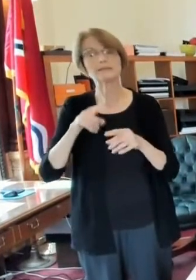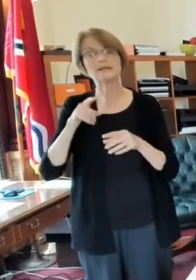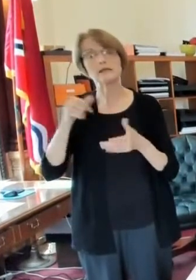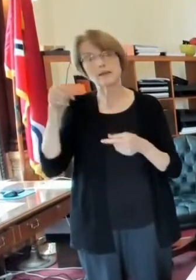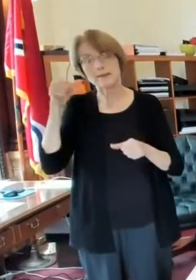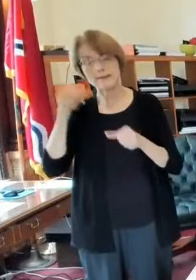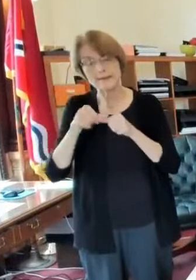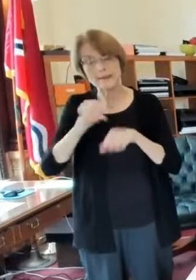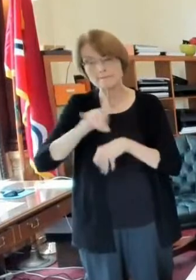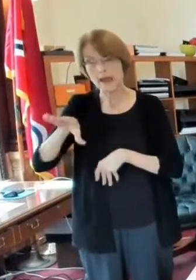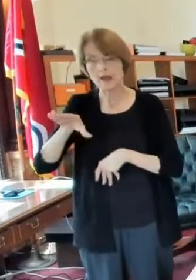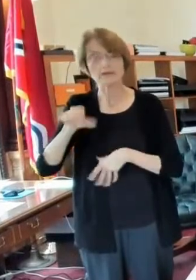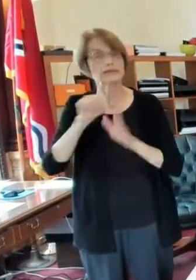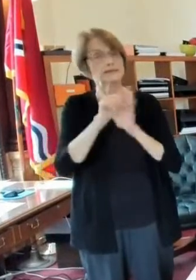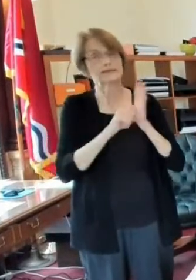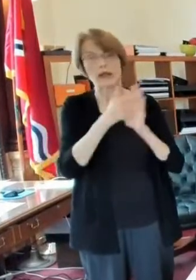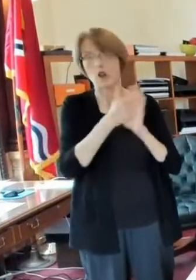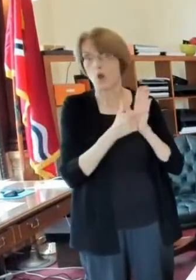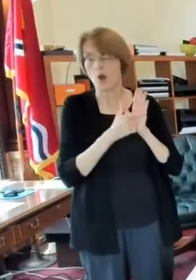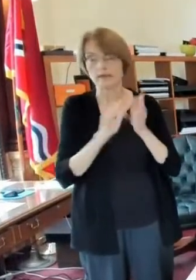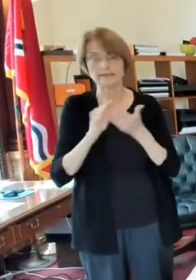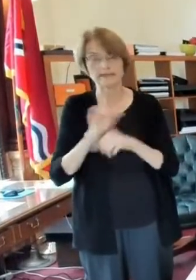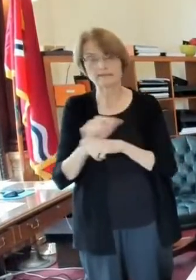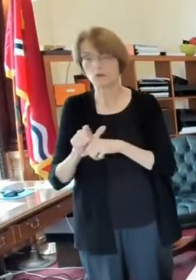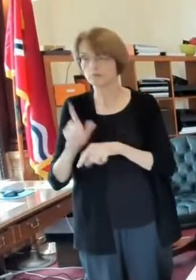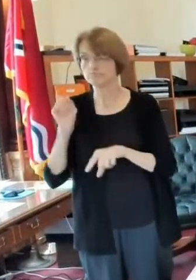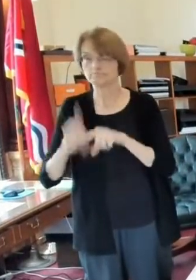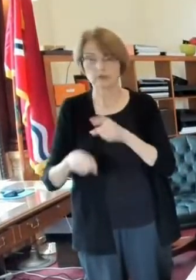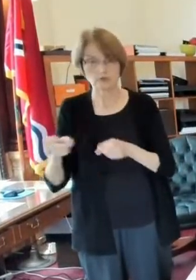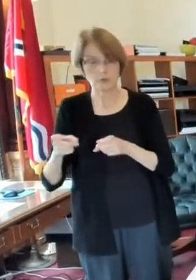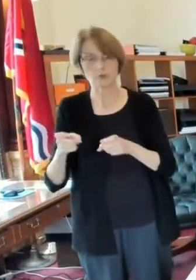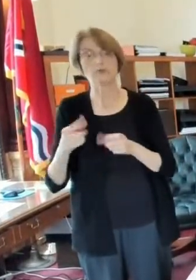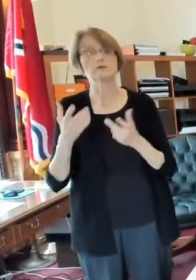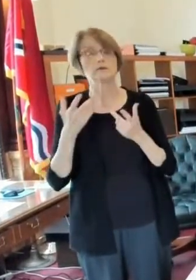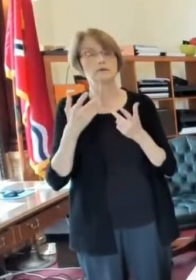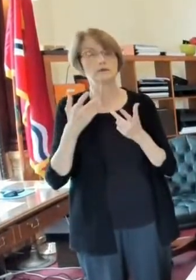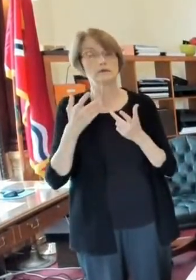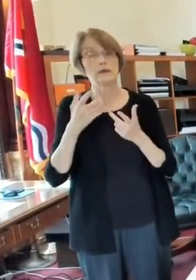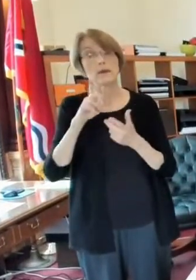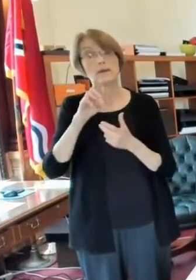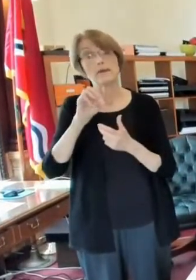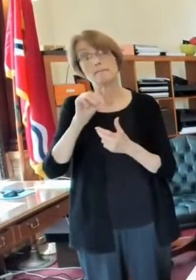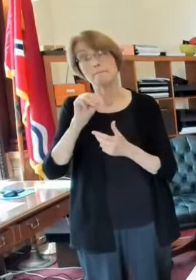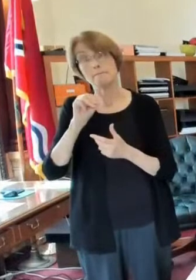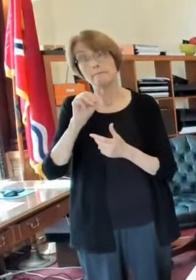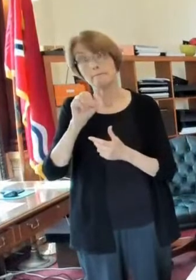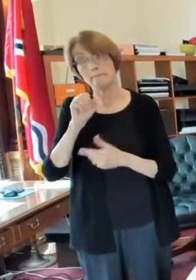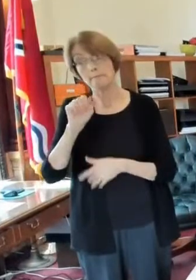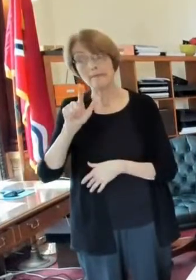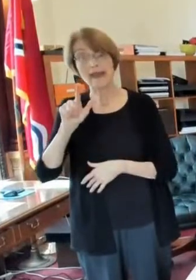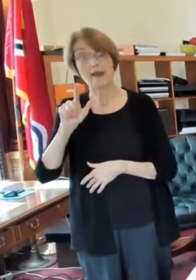is state law this is not something the city of st louis has put in place but mail-in ballots actually have to be mailed